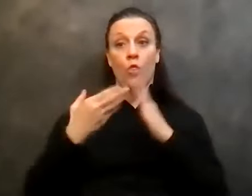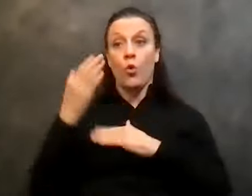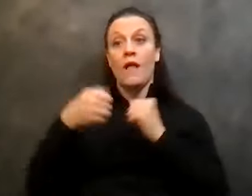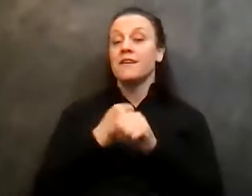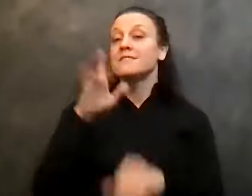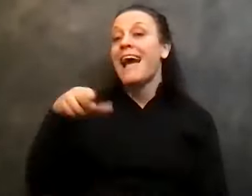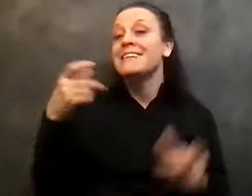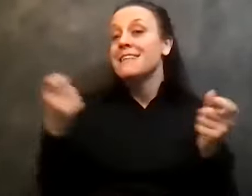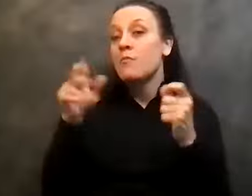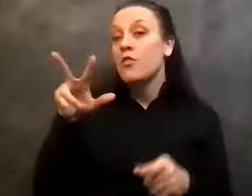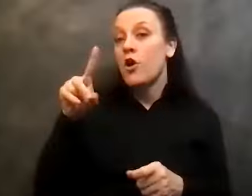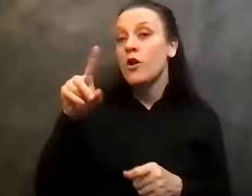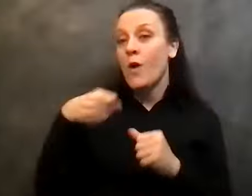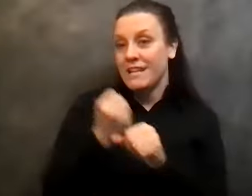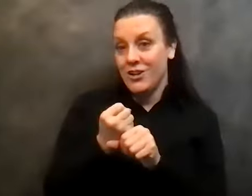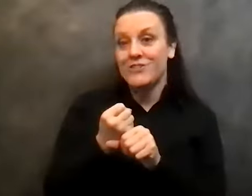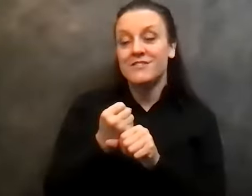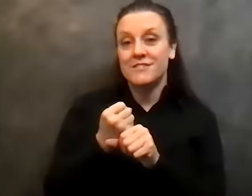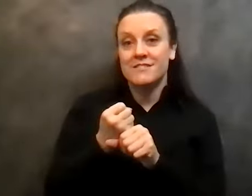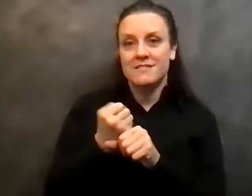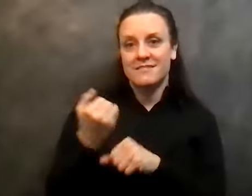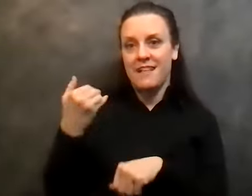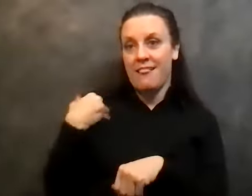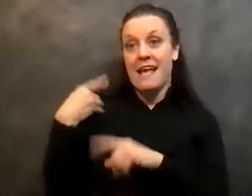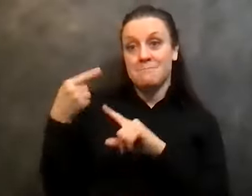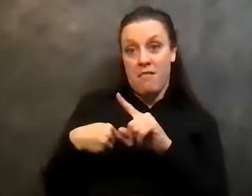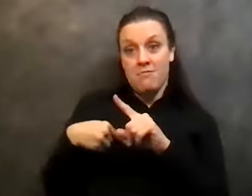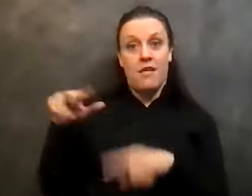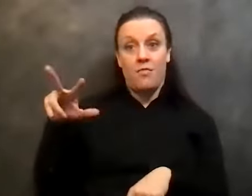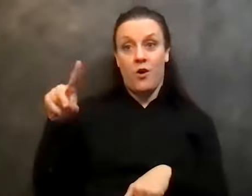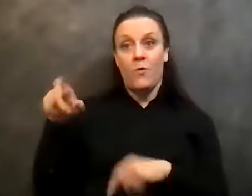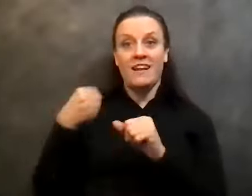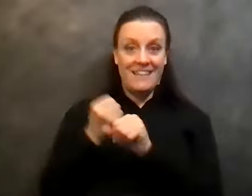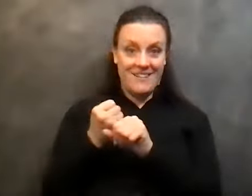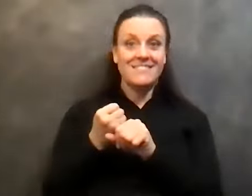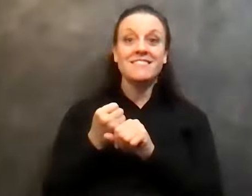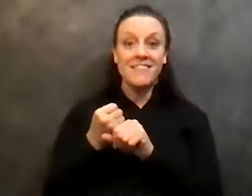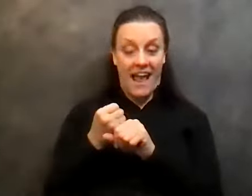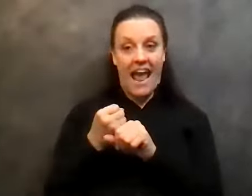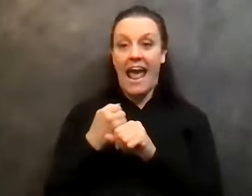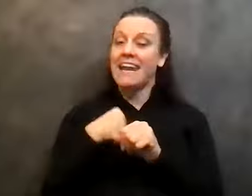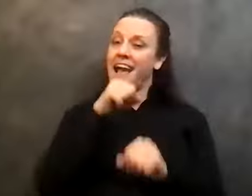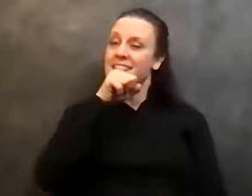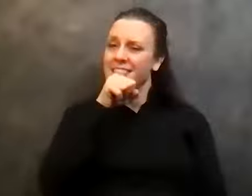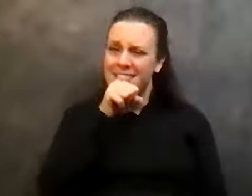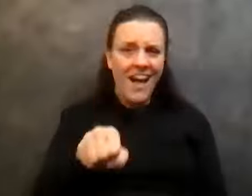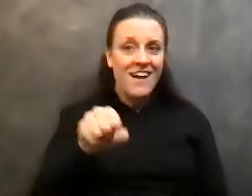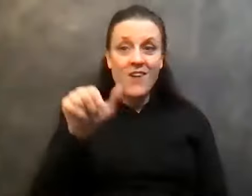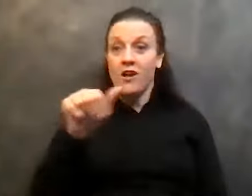years, uh, last month. And I can, I can tell you that I love Alcoholics Anonymous more this year than I did